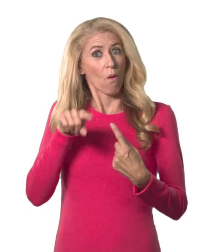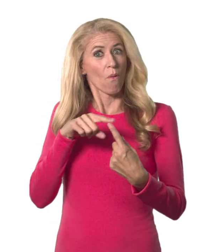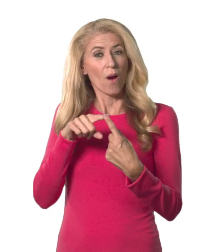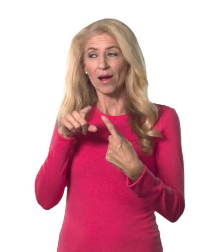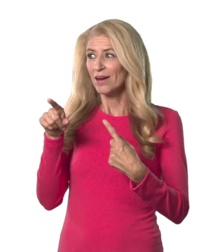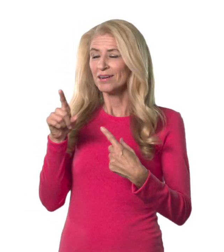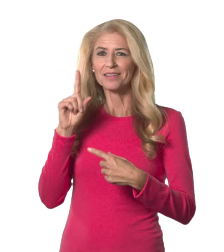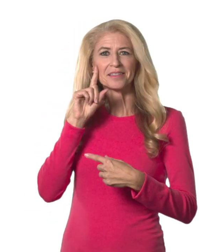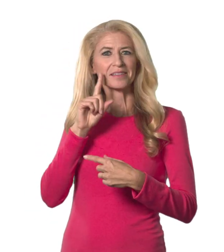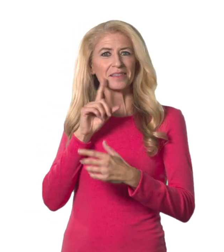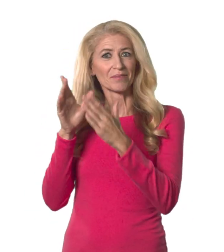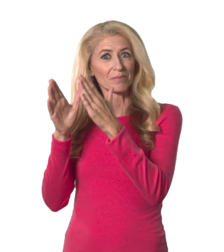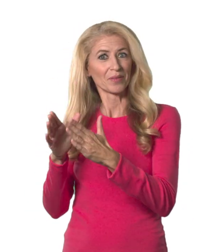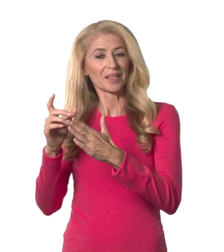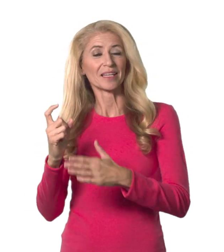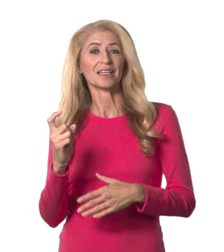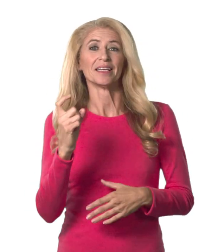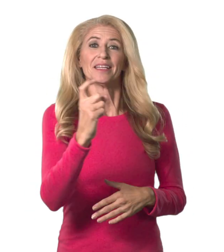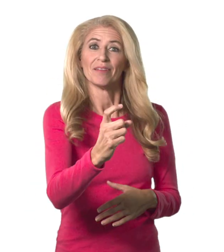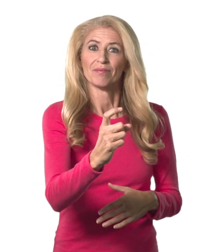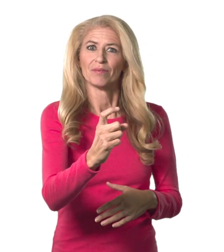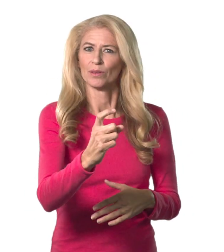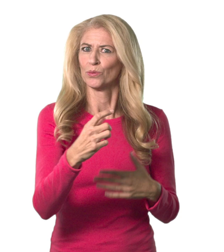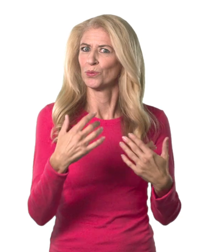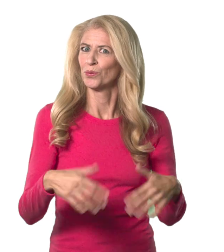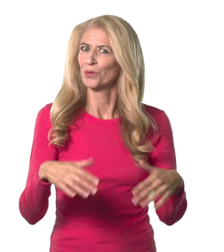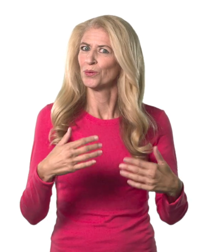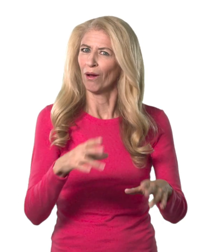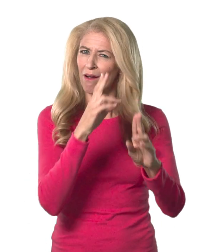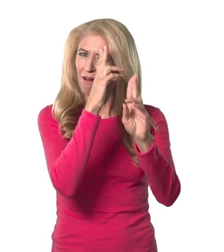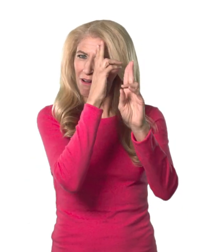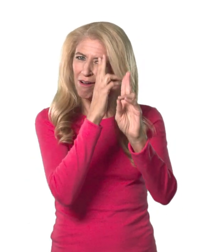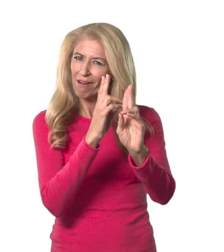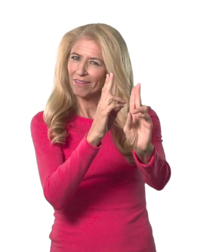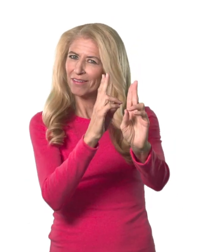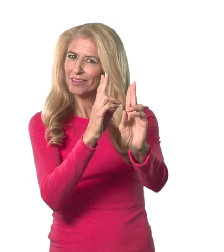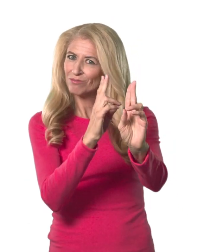When a deaf person gives you a name sign, it's quite an honor.